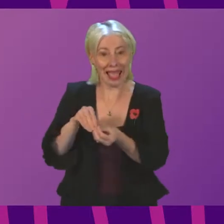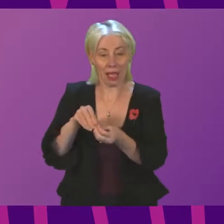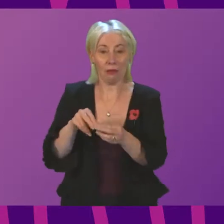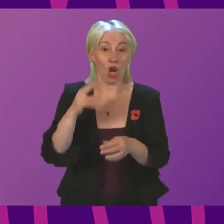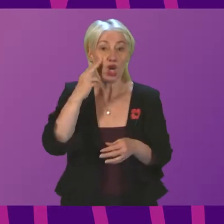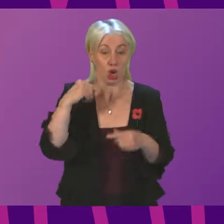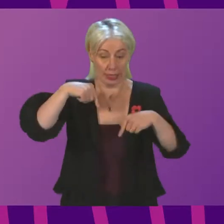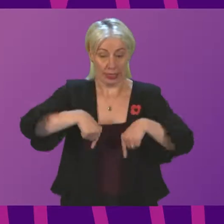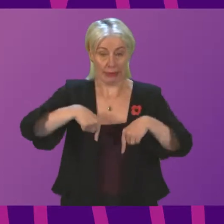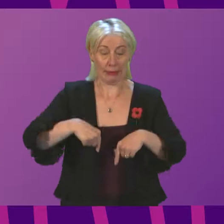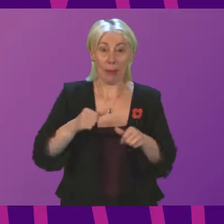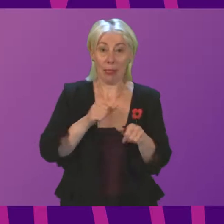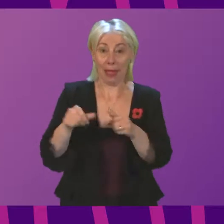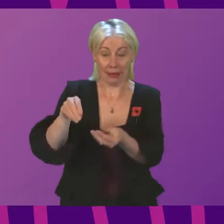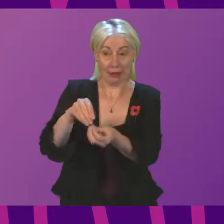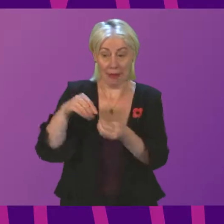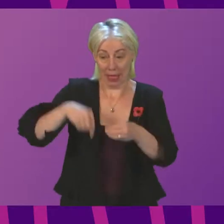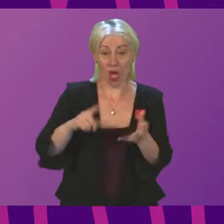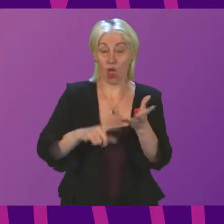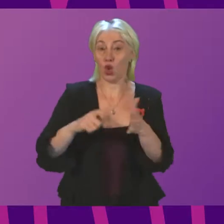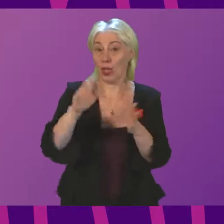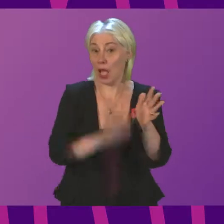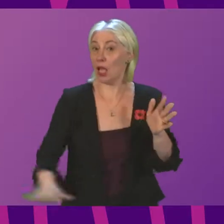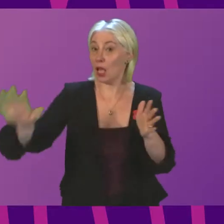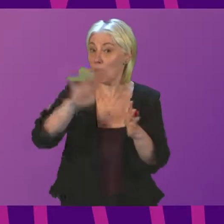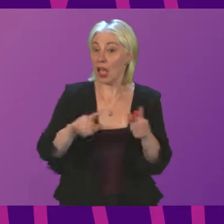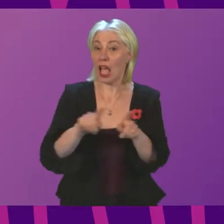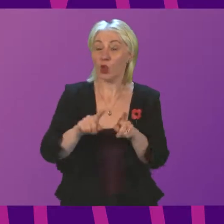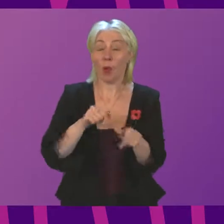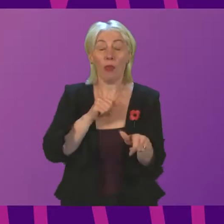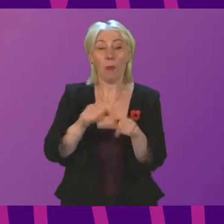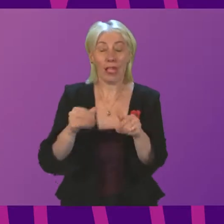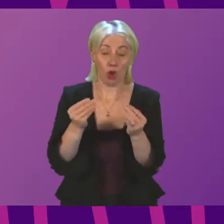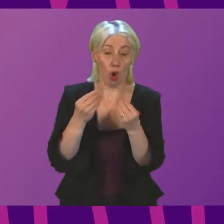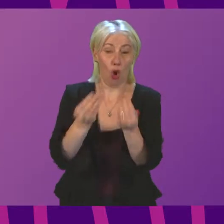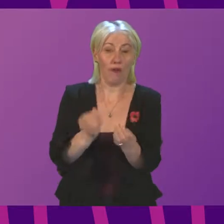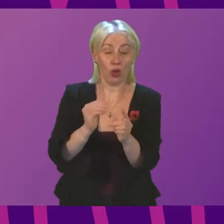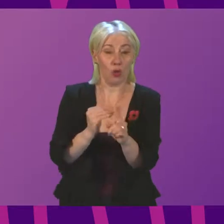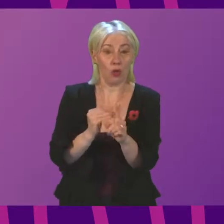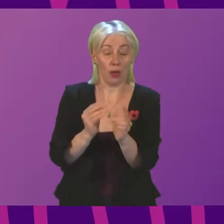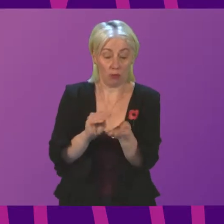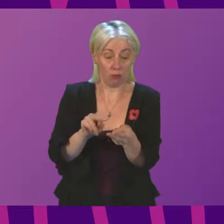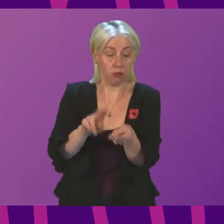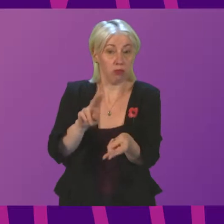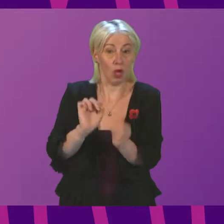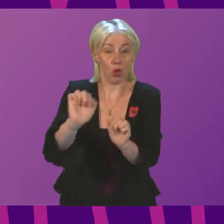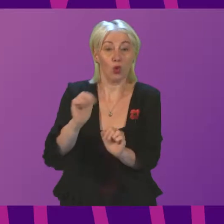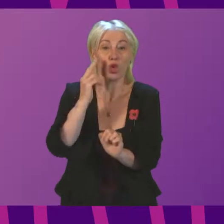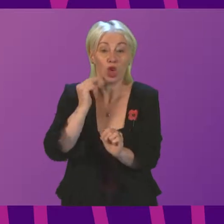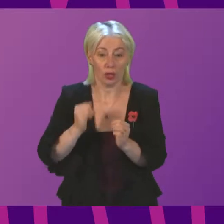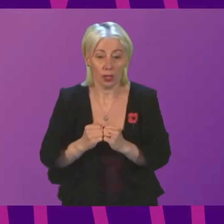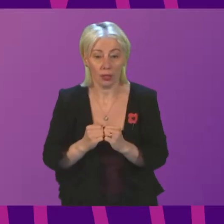are the best paid in the United Kingdom and we have given the best offer of an increase to nurses. I appreciate that